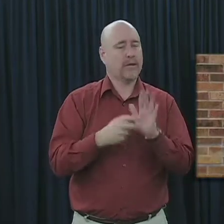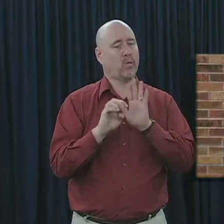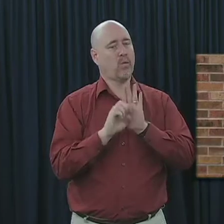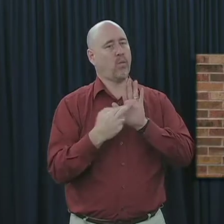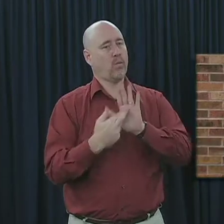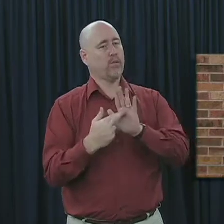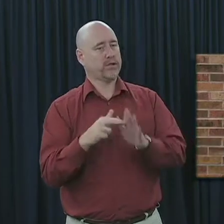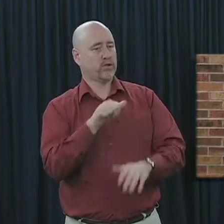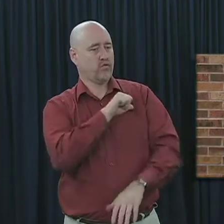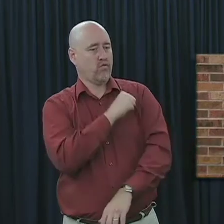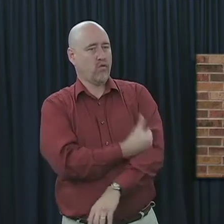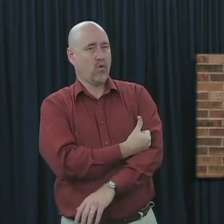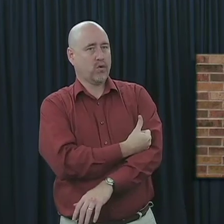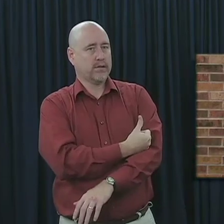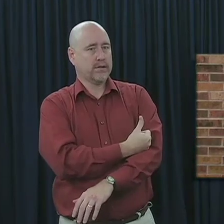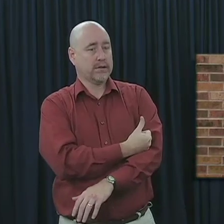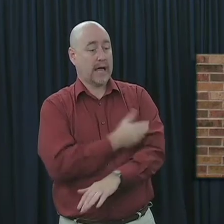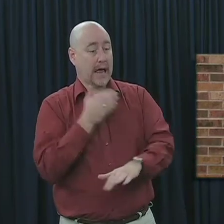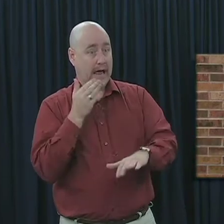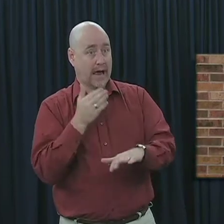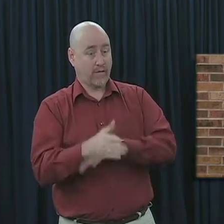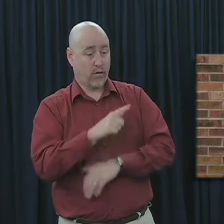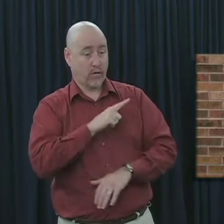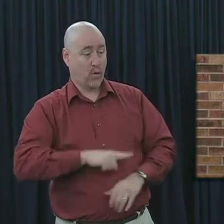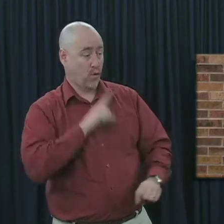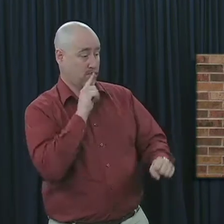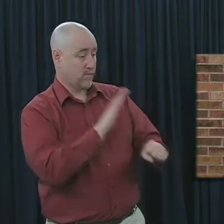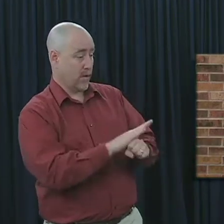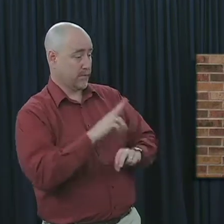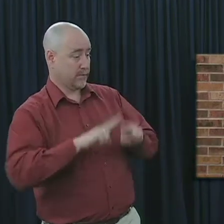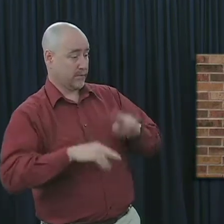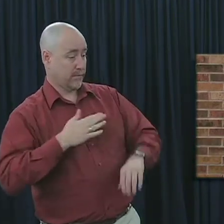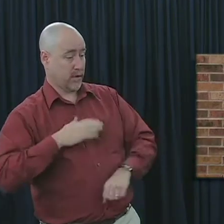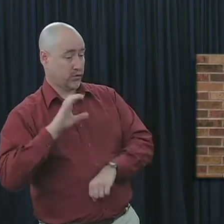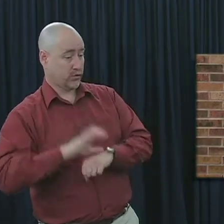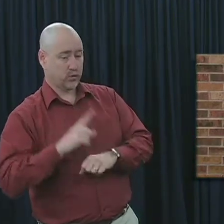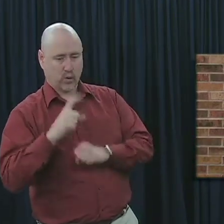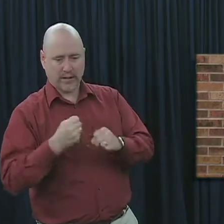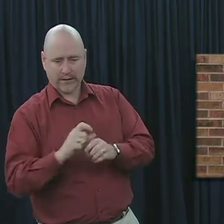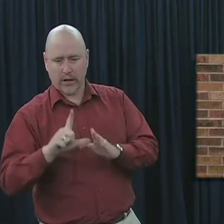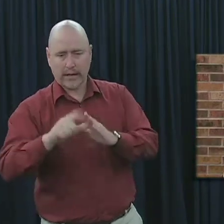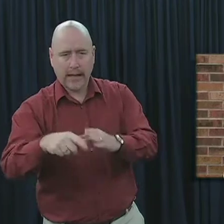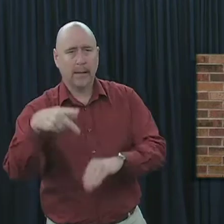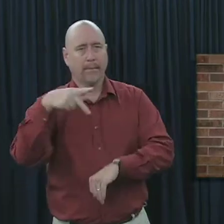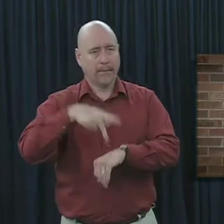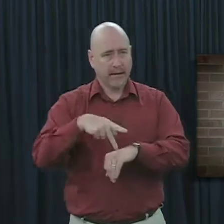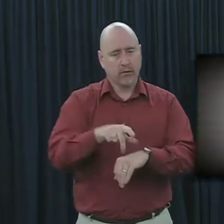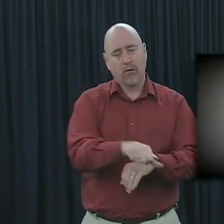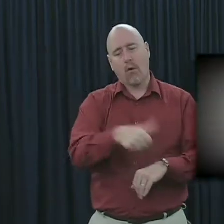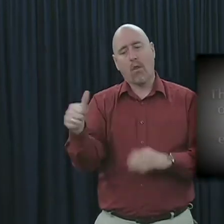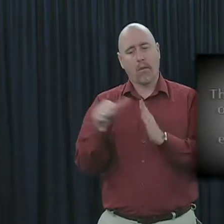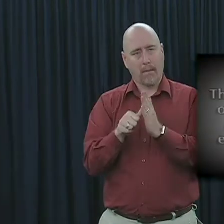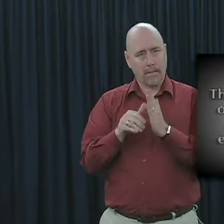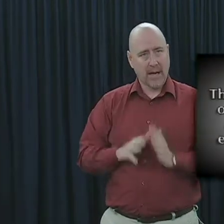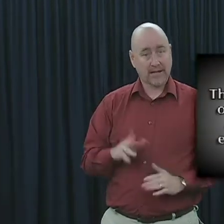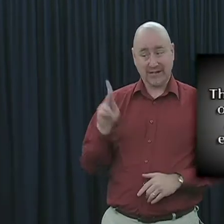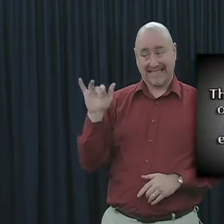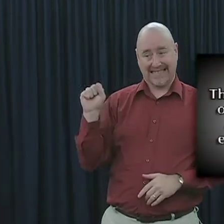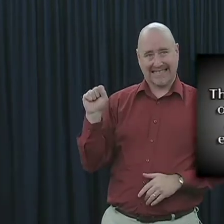that about a year after the Lord made his promise to build his church, we find that Peter and the rest of the apostles took these keys of authority,